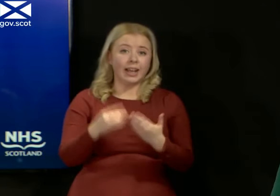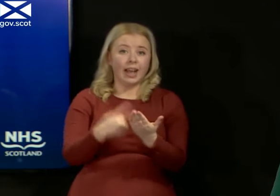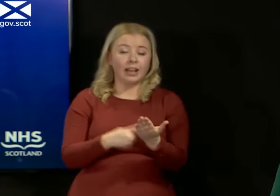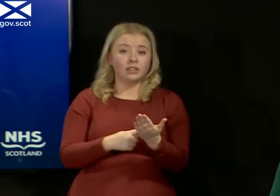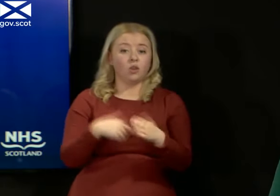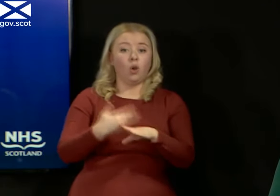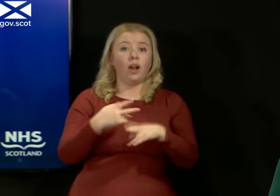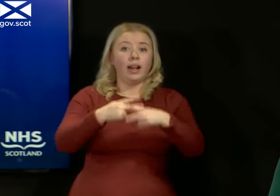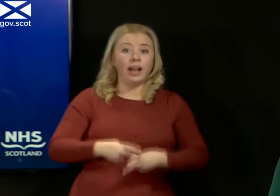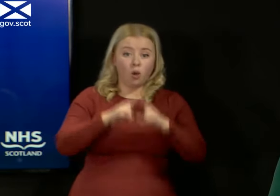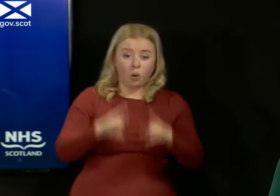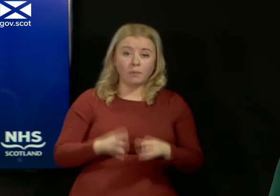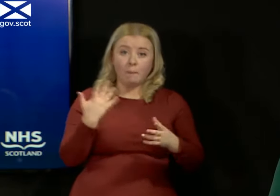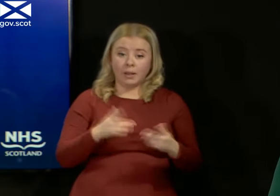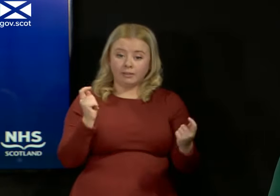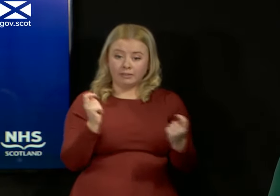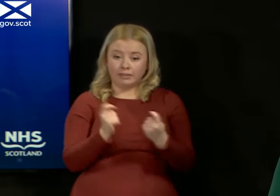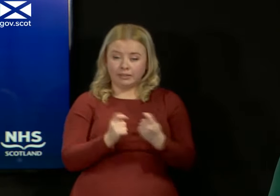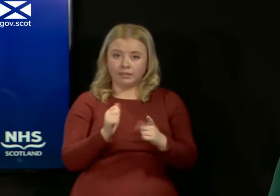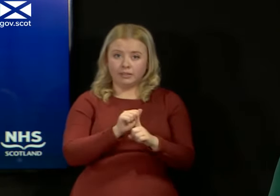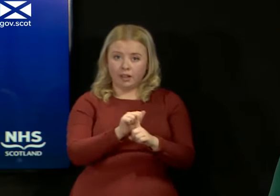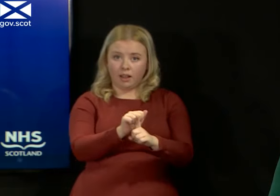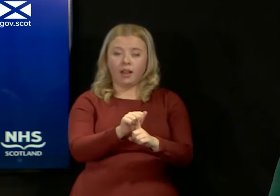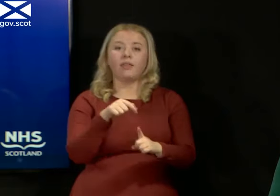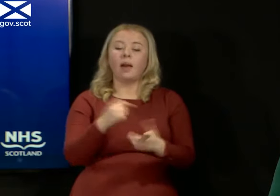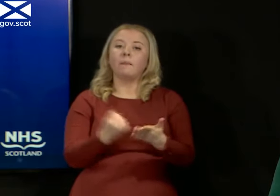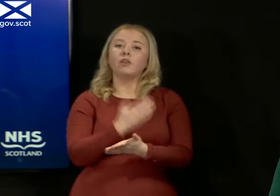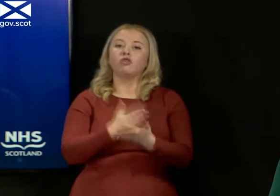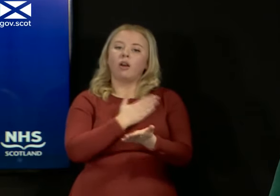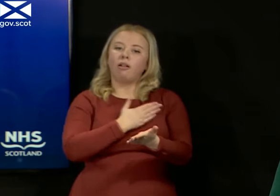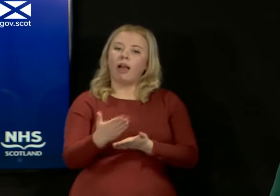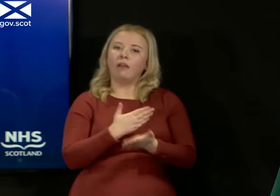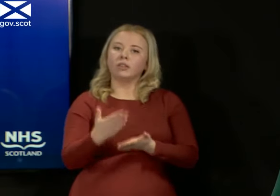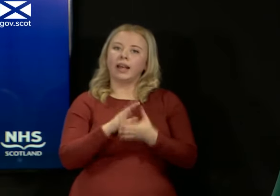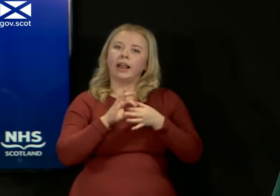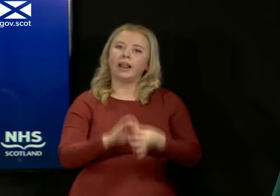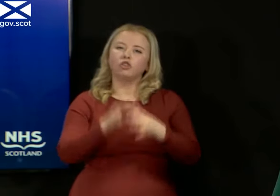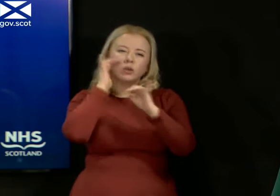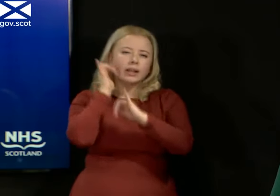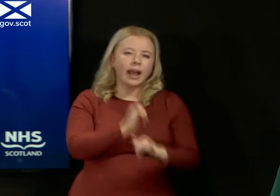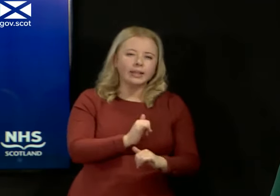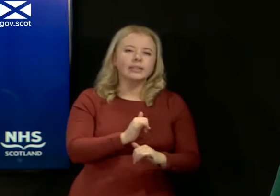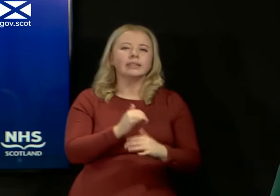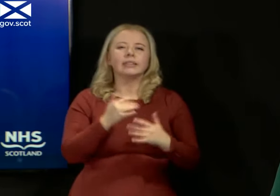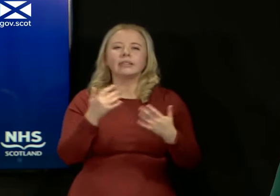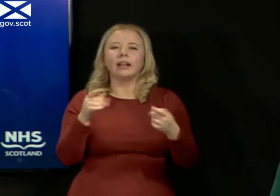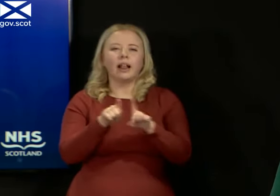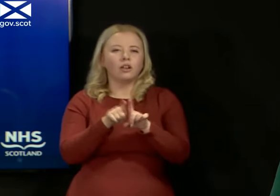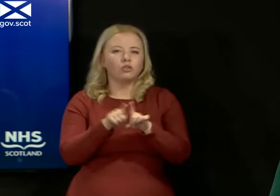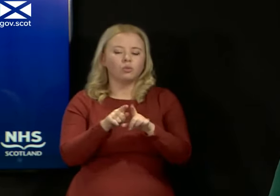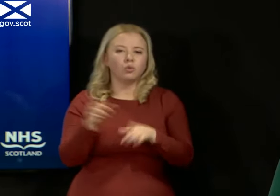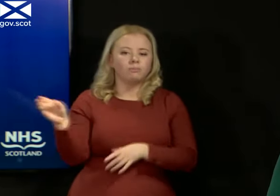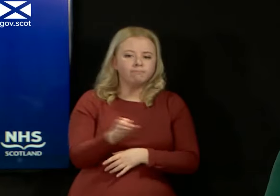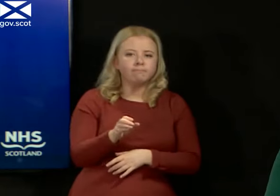been revised and that that revision, which ensures clarity, for example, on testing requirements for admission to care